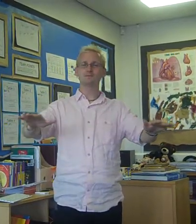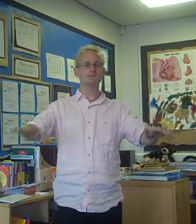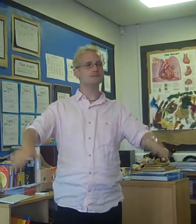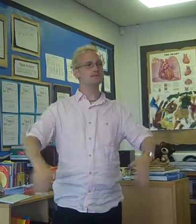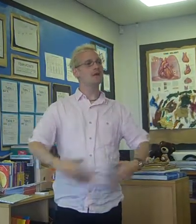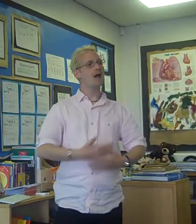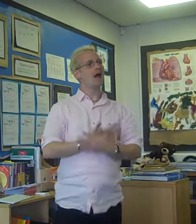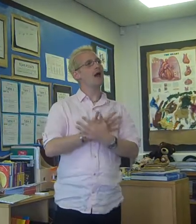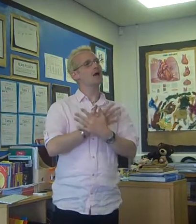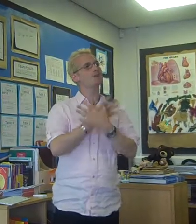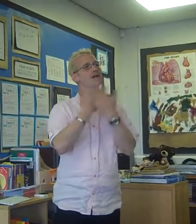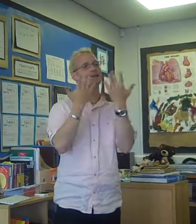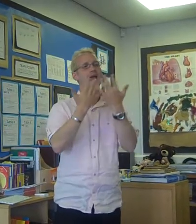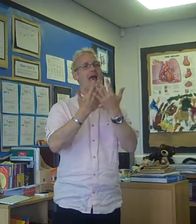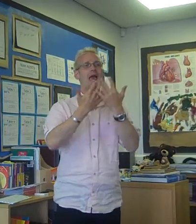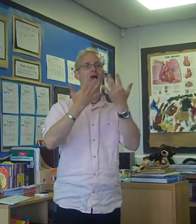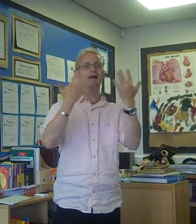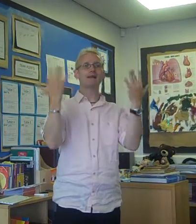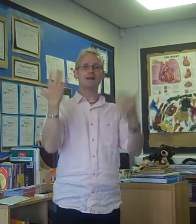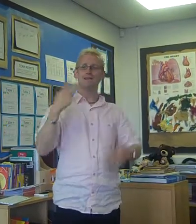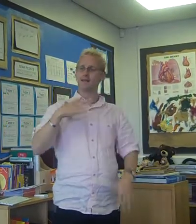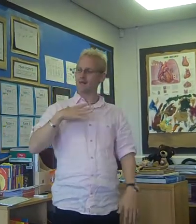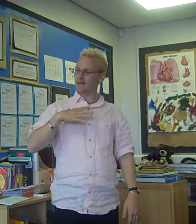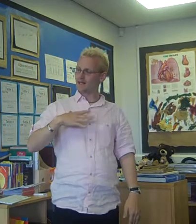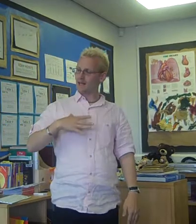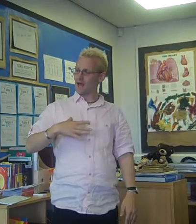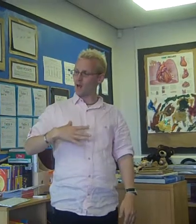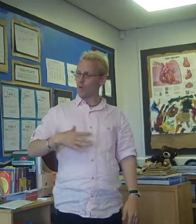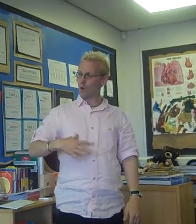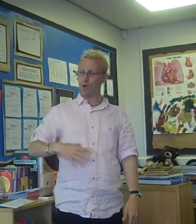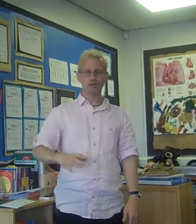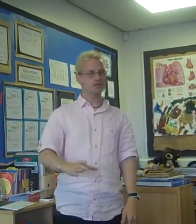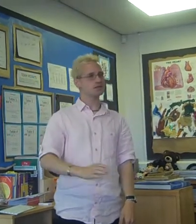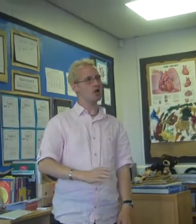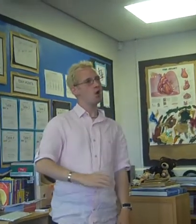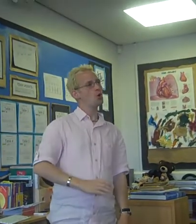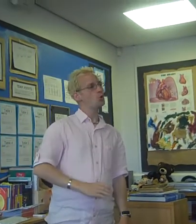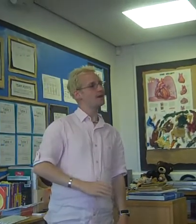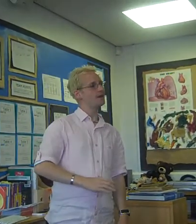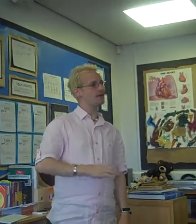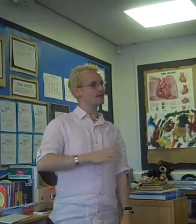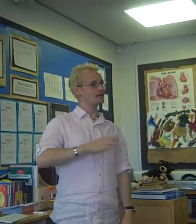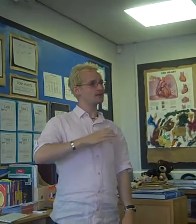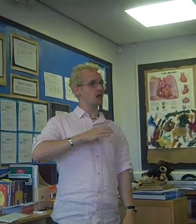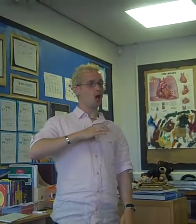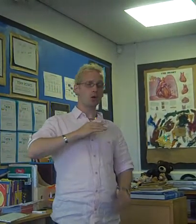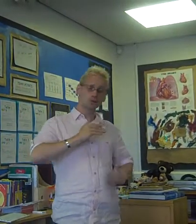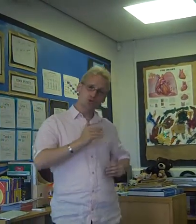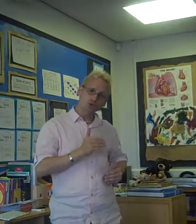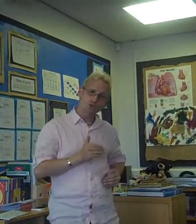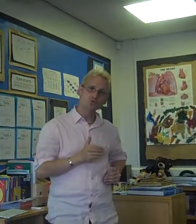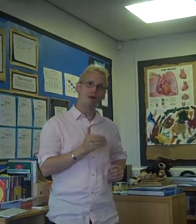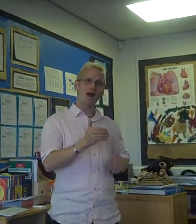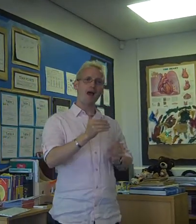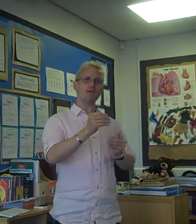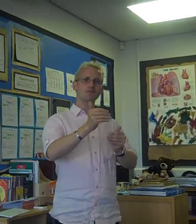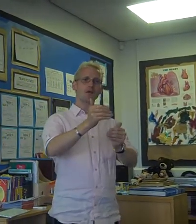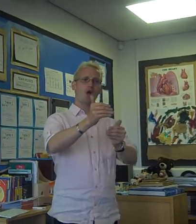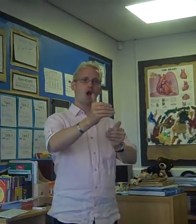I can be anything I want With this hope to drive me